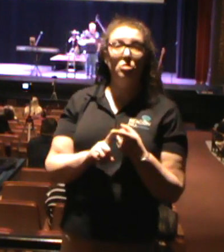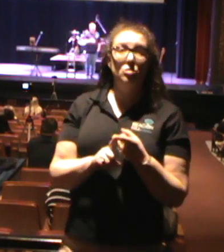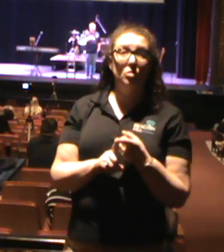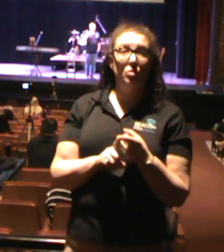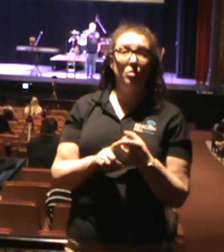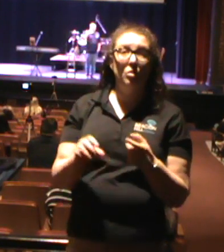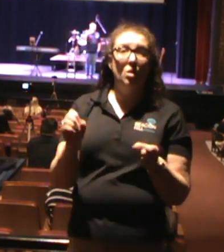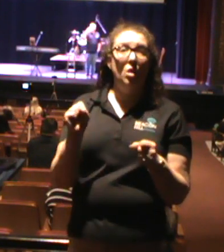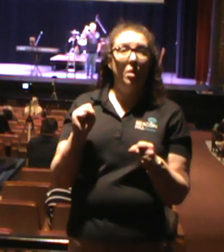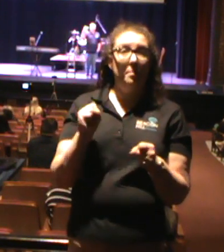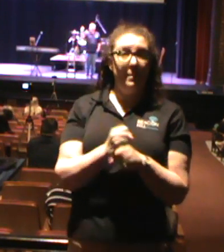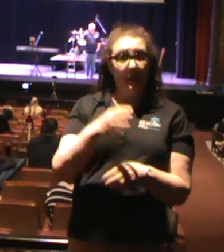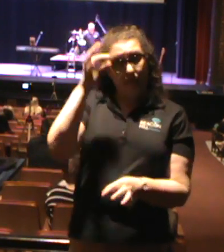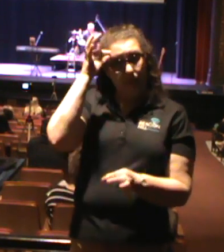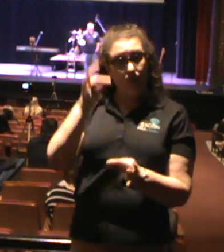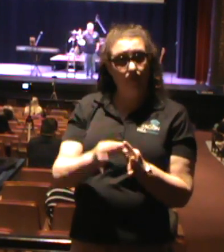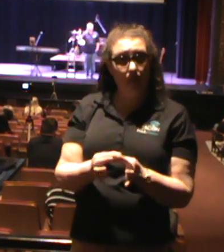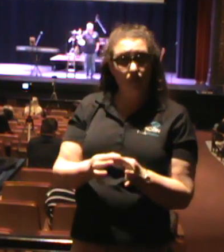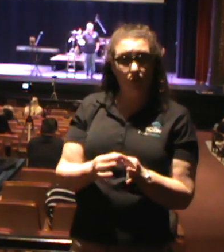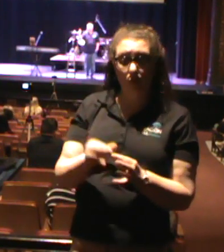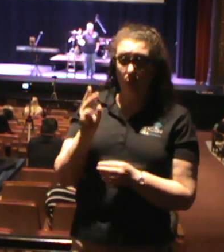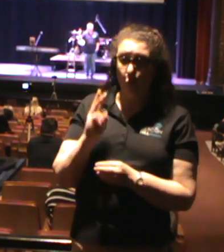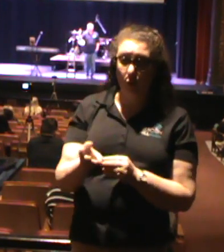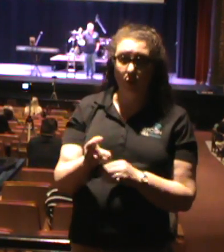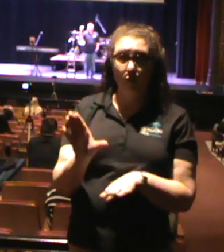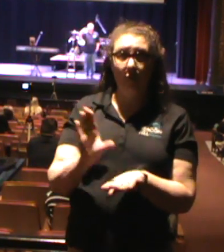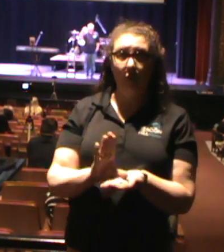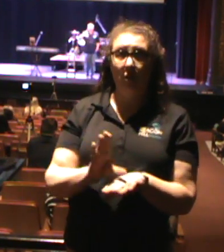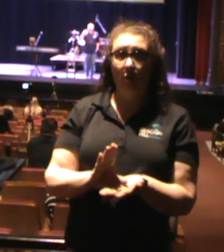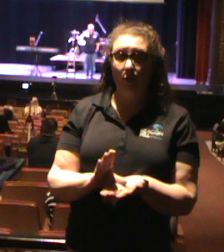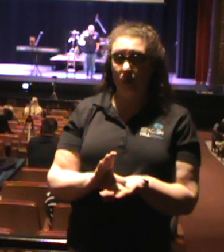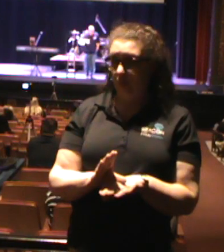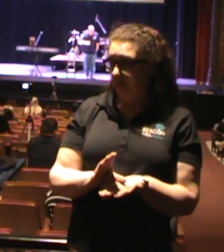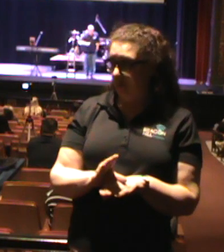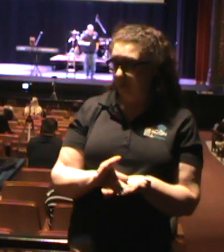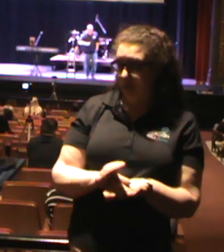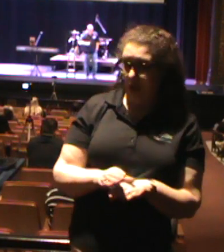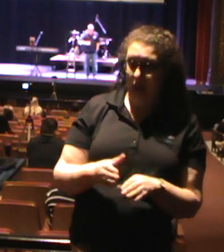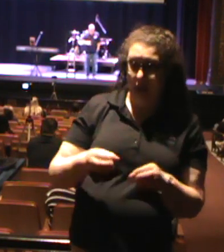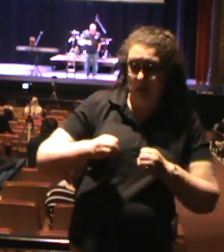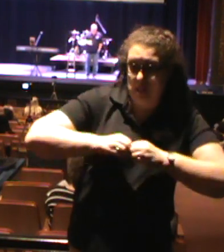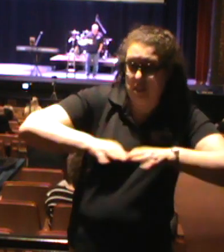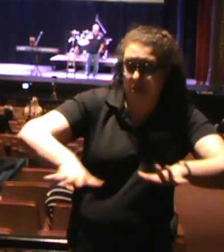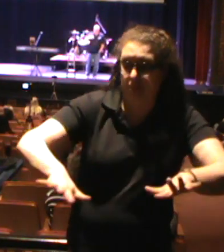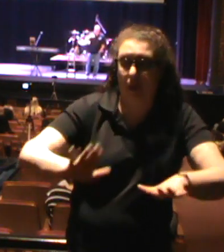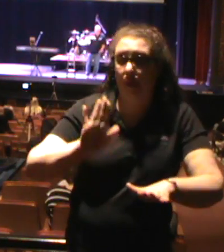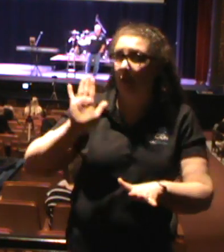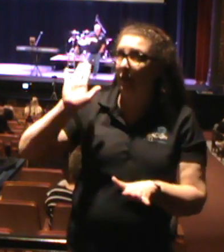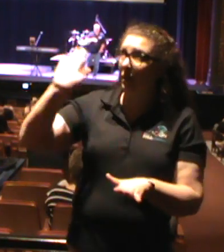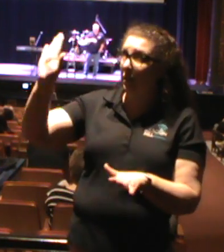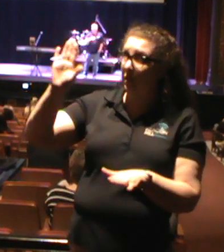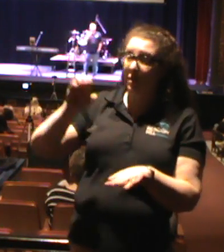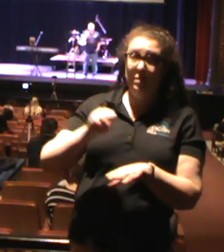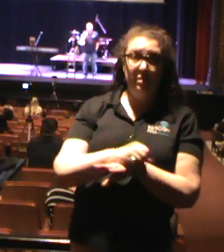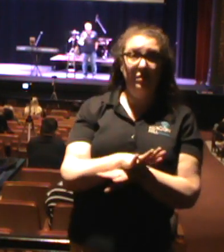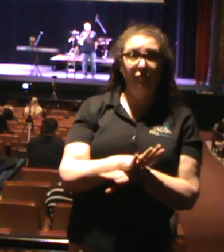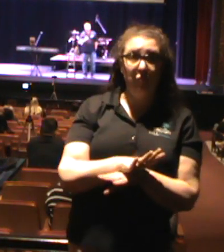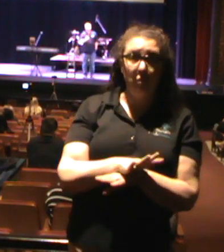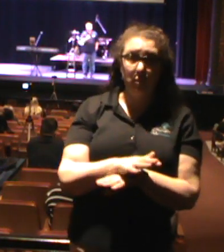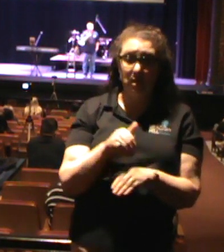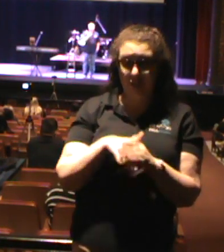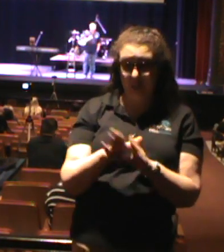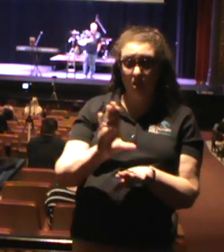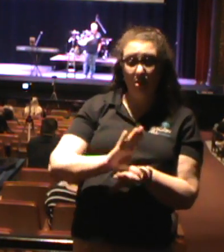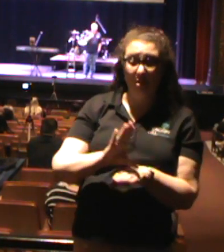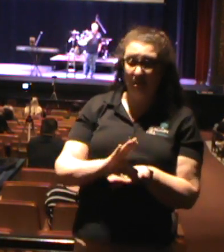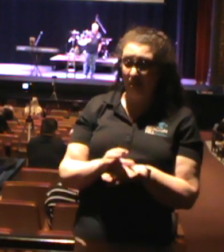to expand his influence to inside the church. This is huge. This is